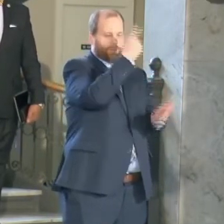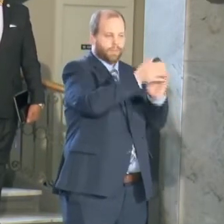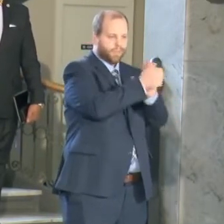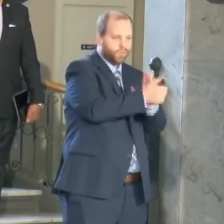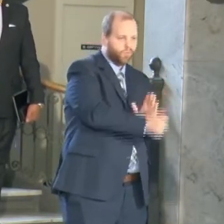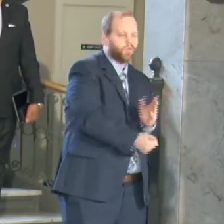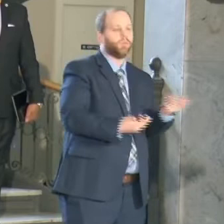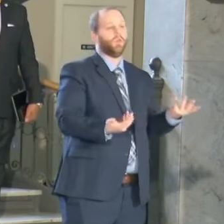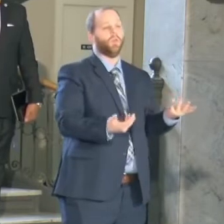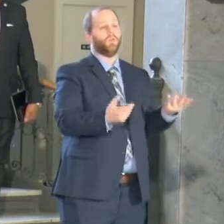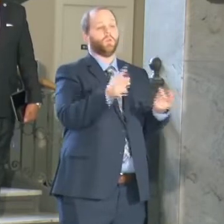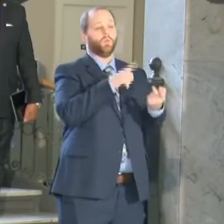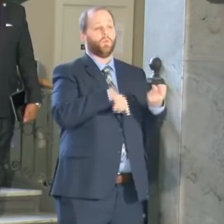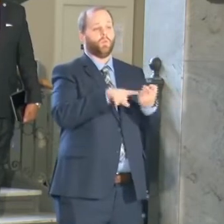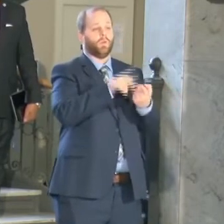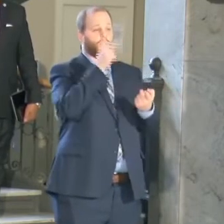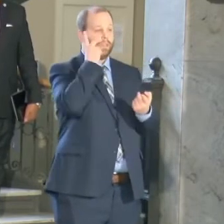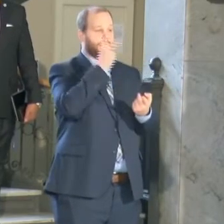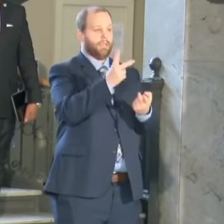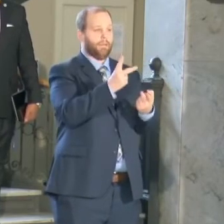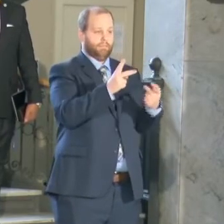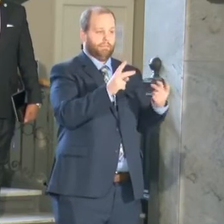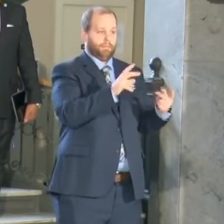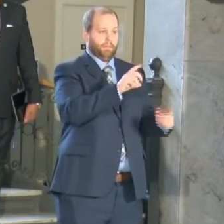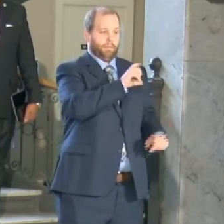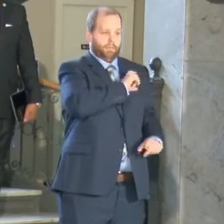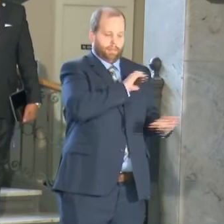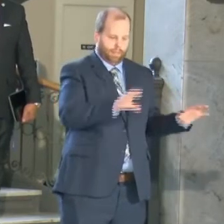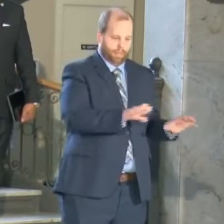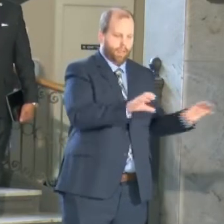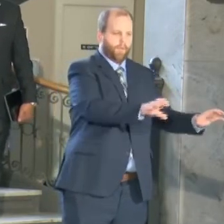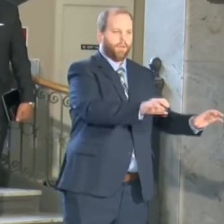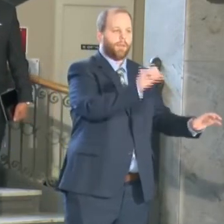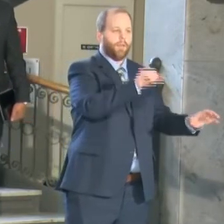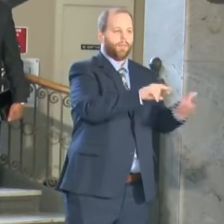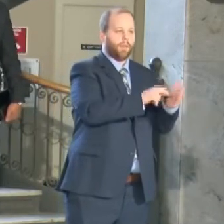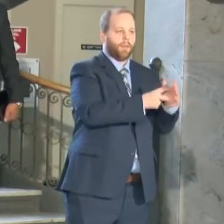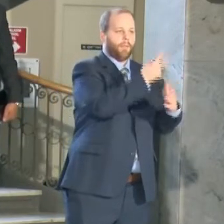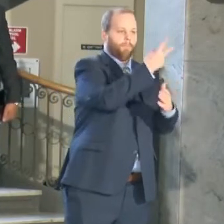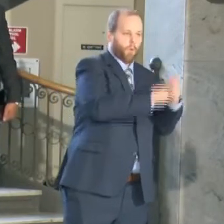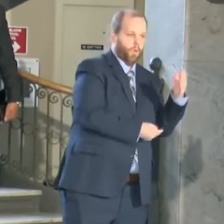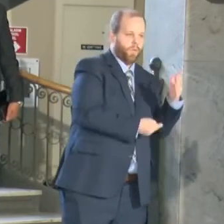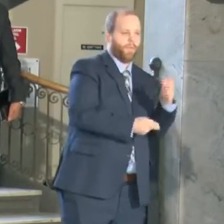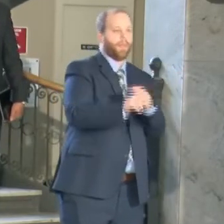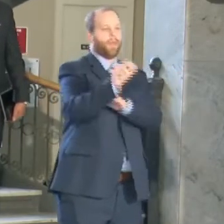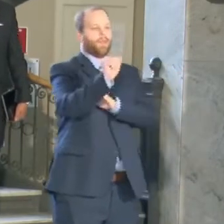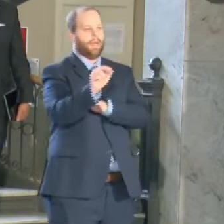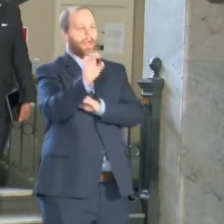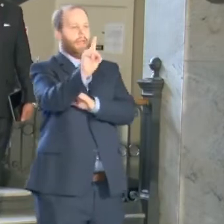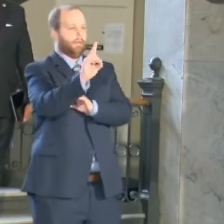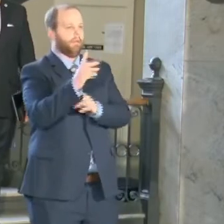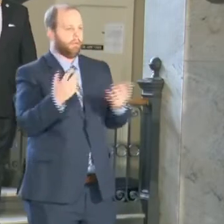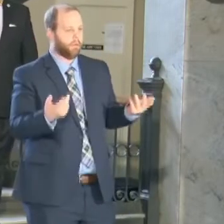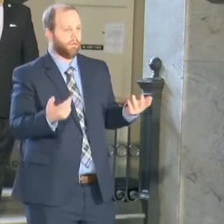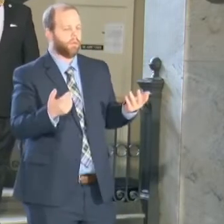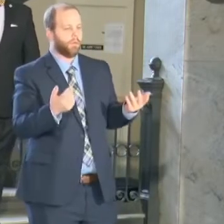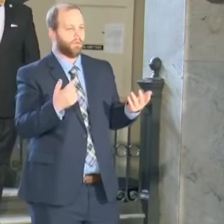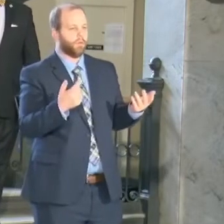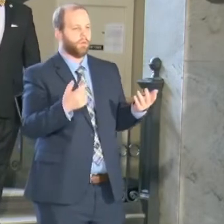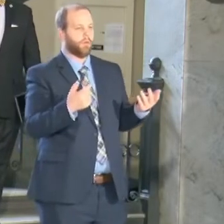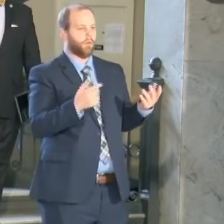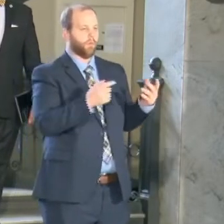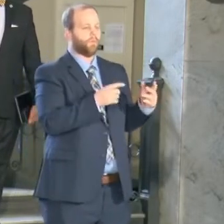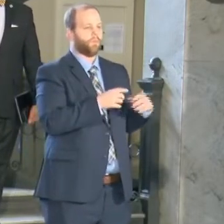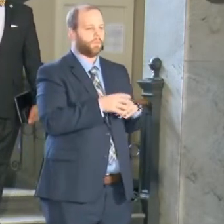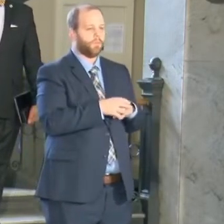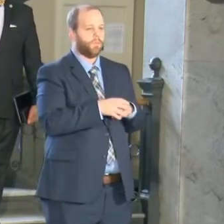policing. It's a both end approach. And that's what we've decided to do is address crime proactive policing, target patrols, increased